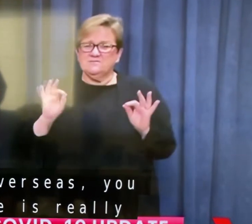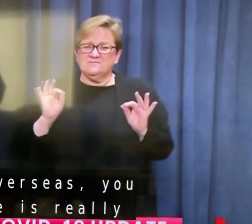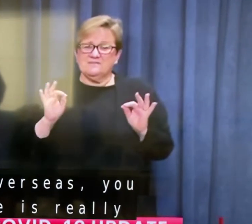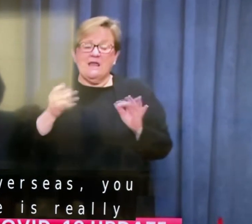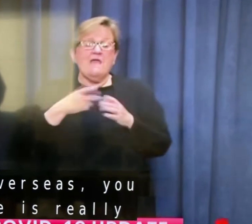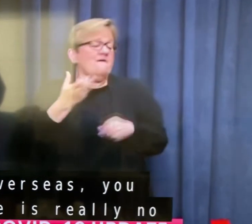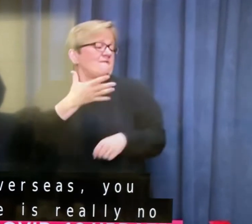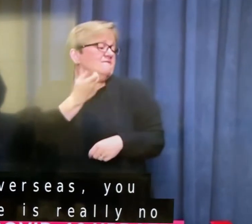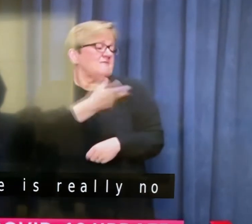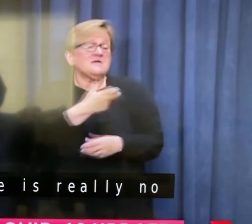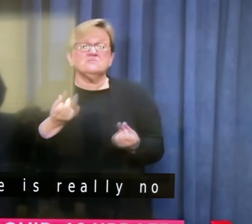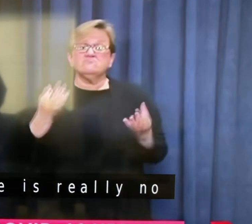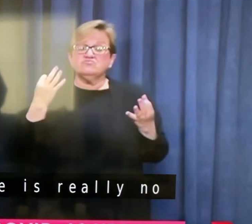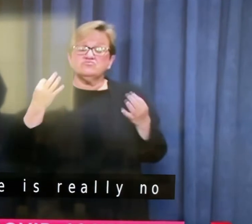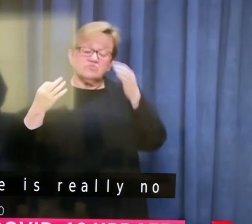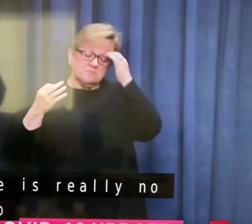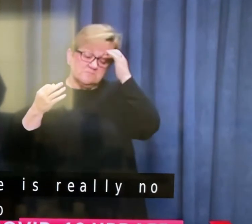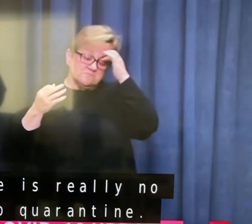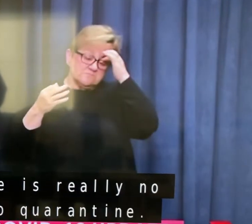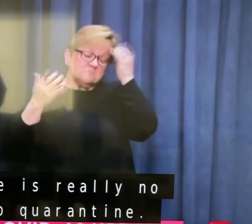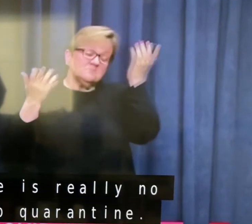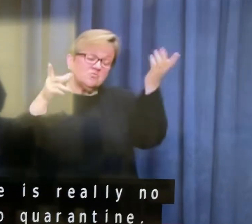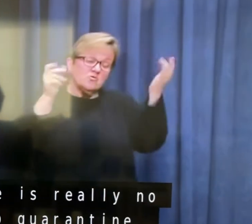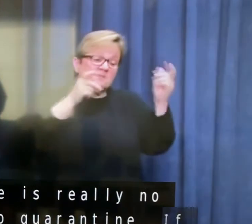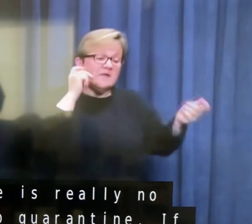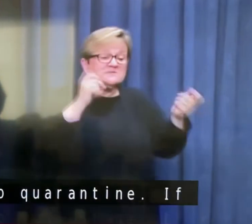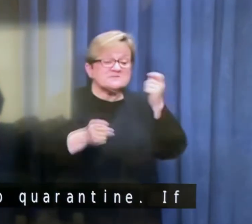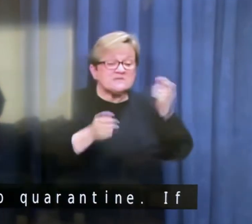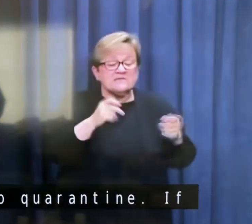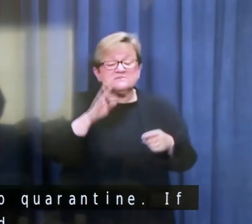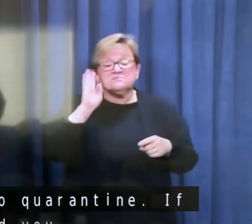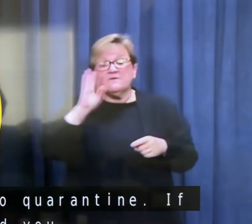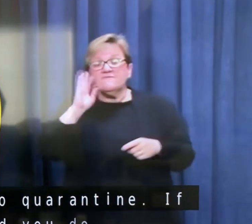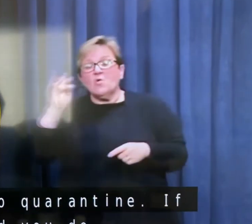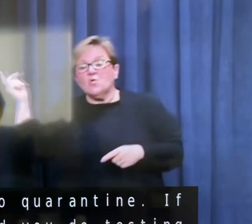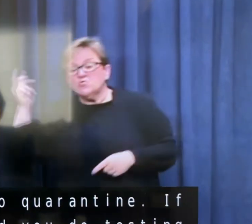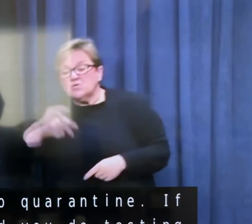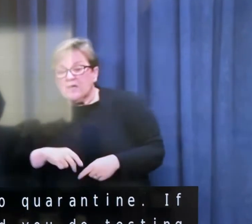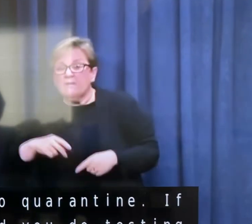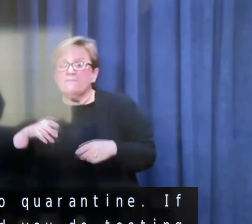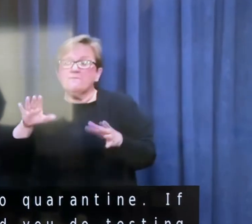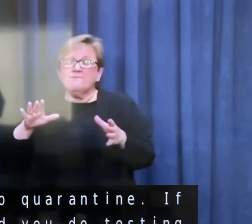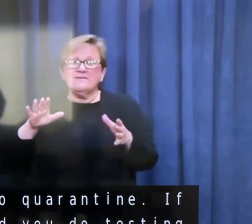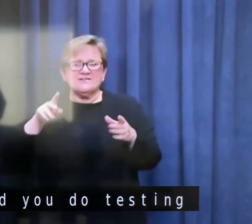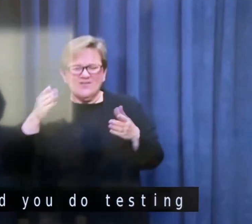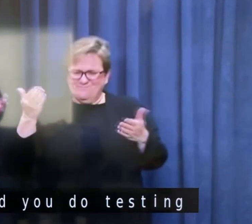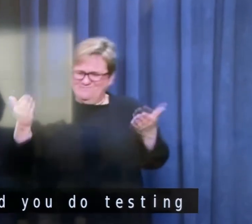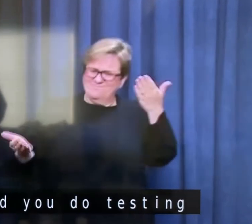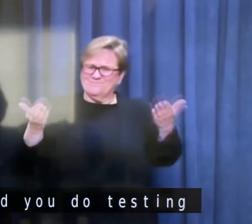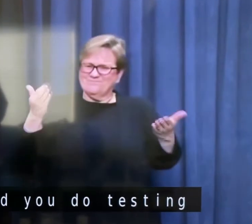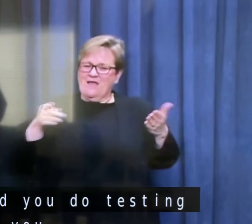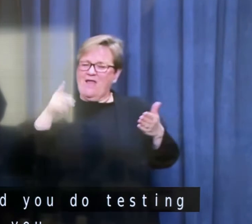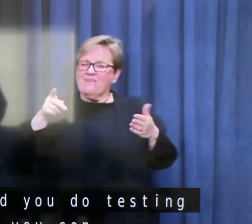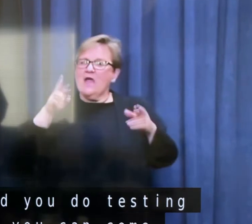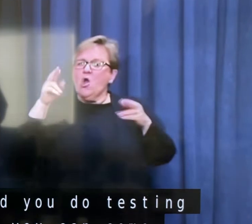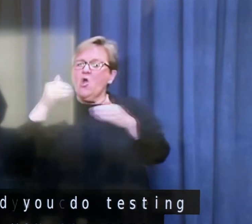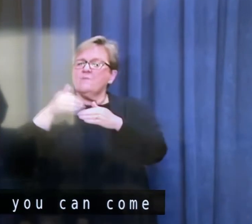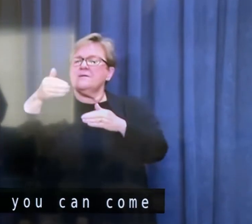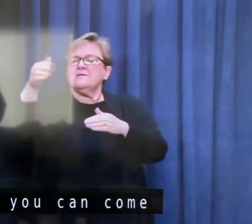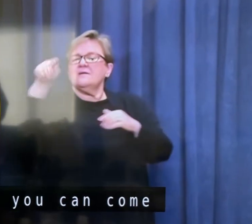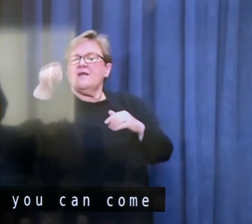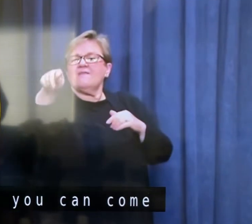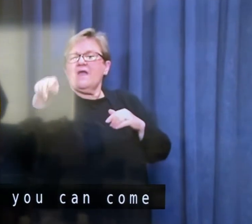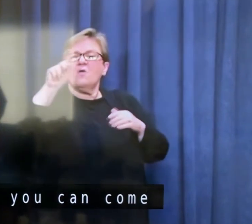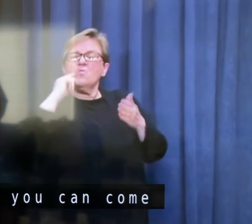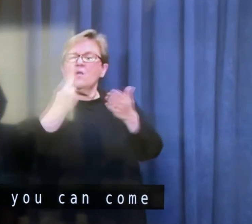If you're unvaccinated, you do sort of testing and the like before you can come back into Australia. So that's the sort of end of the hopeful end